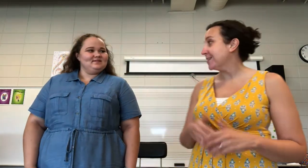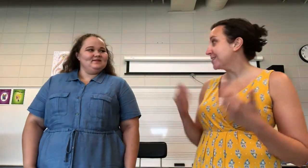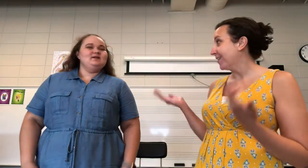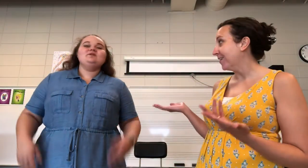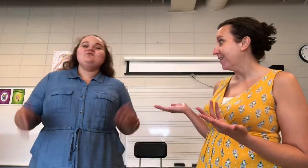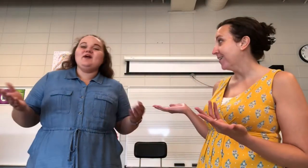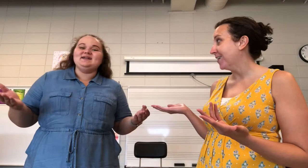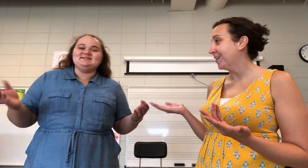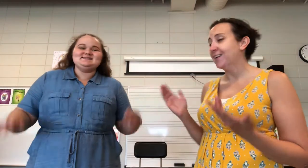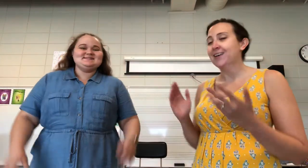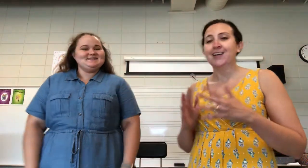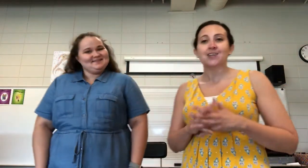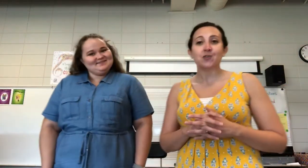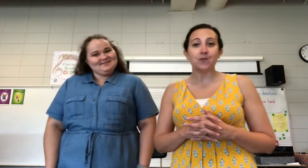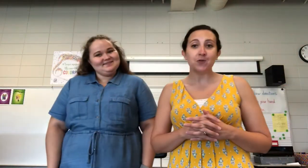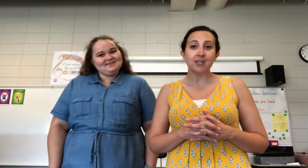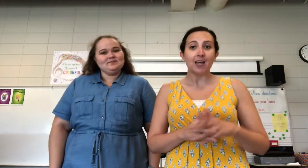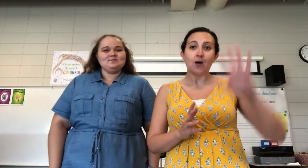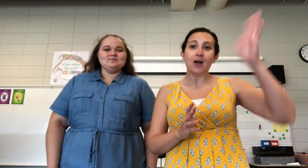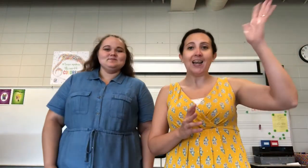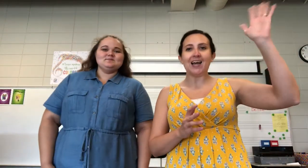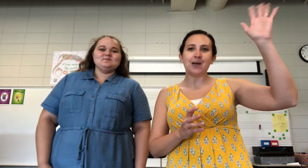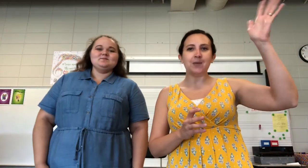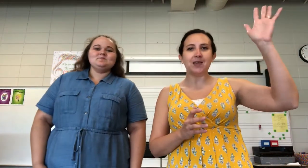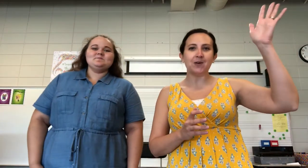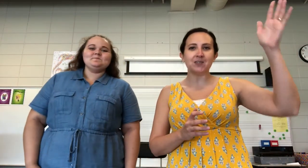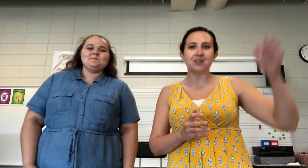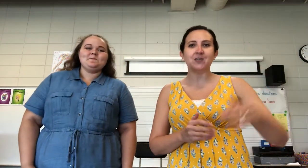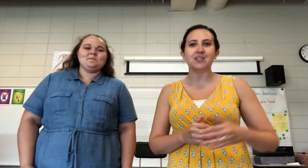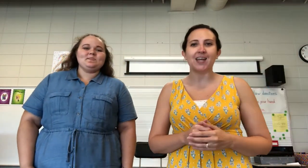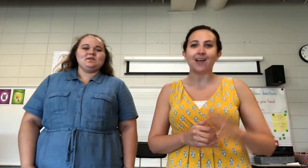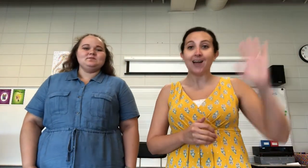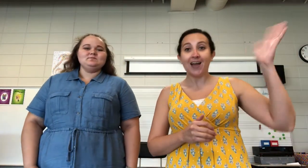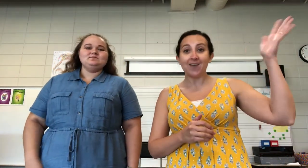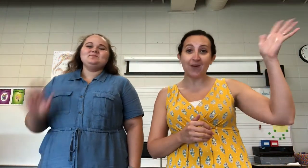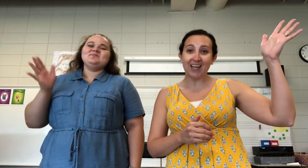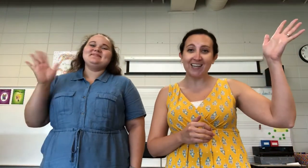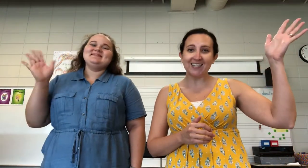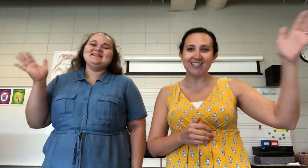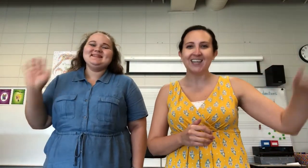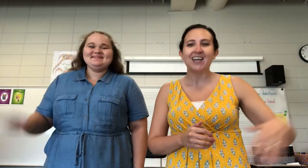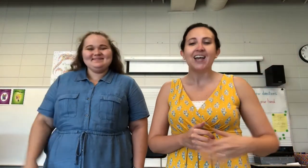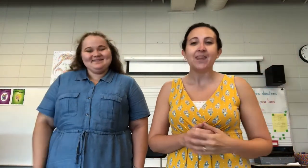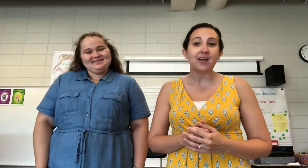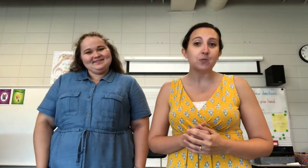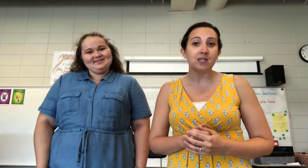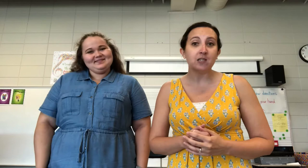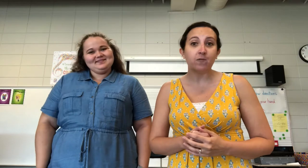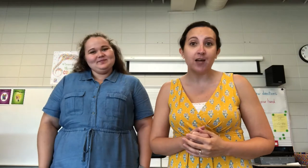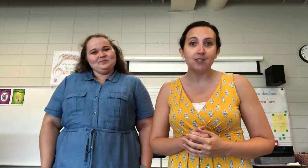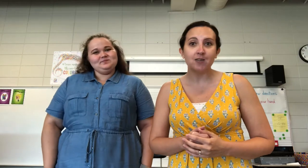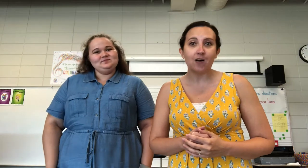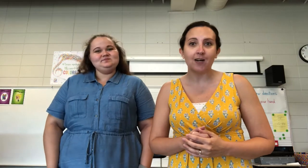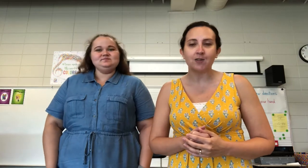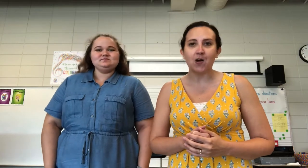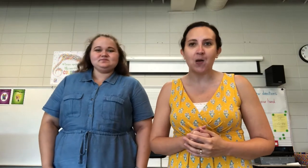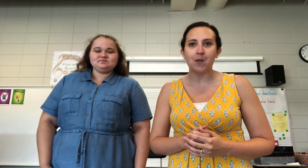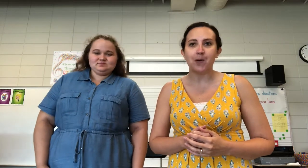friends. So if you say hola amigos you're saying hi friends and that's what this fun song is all about.